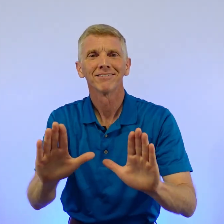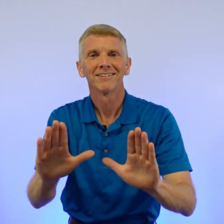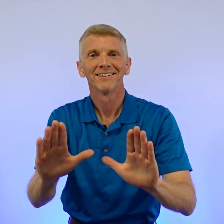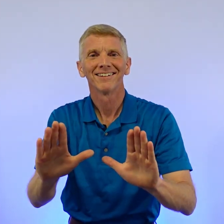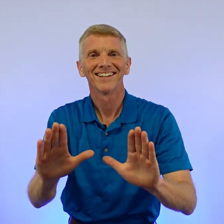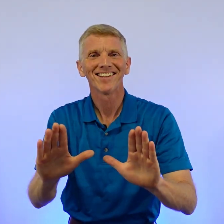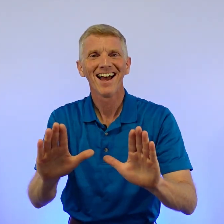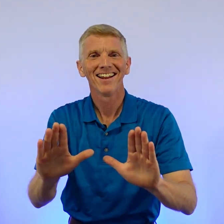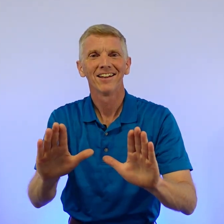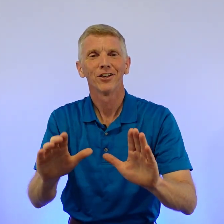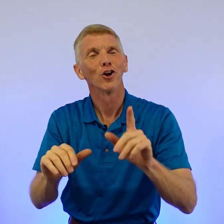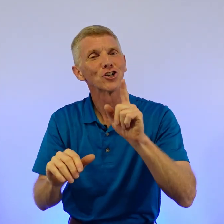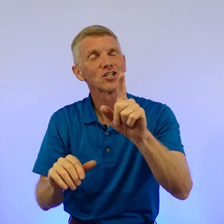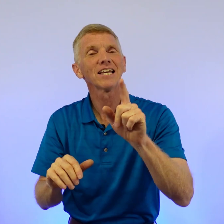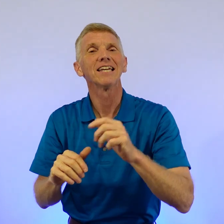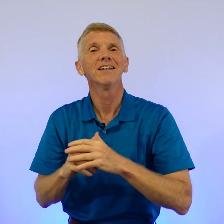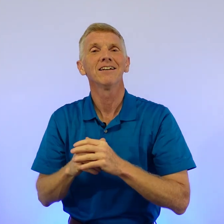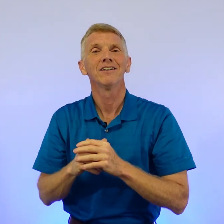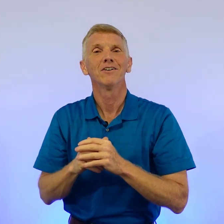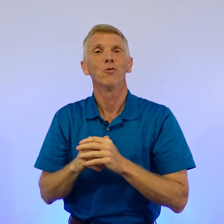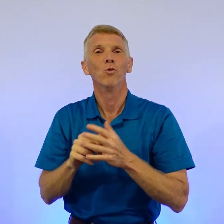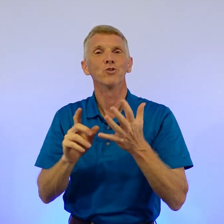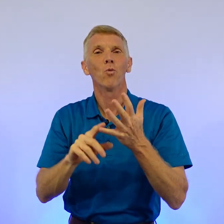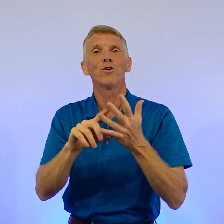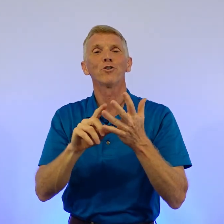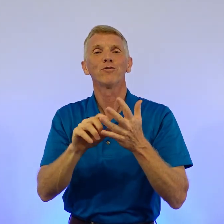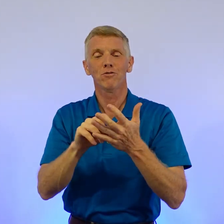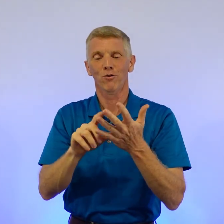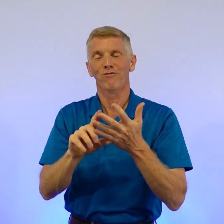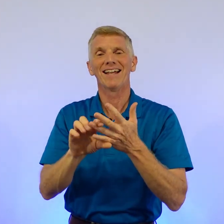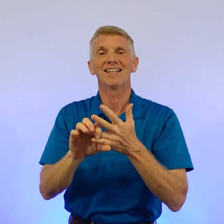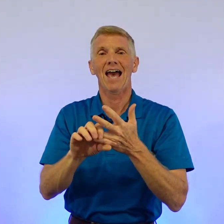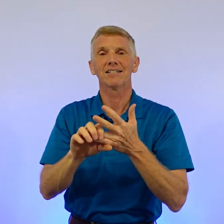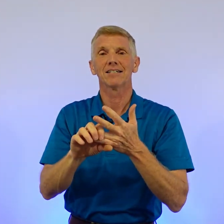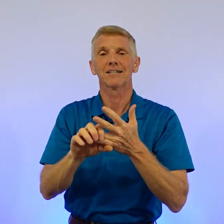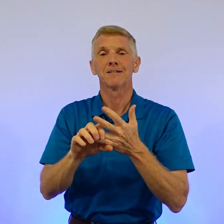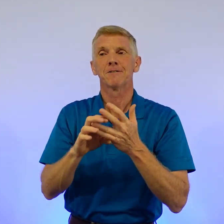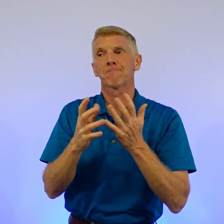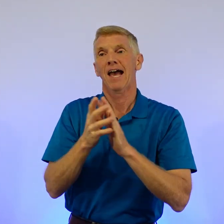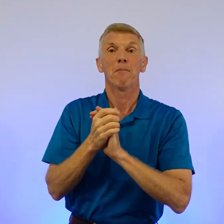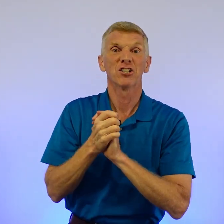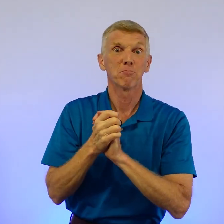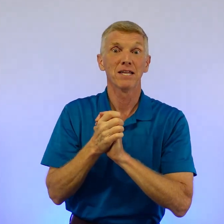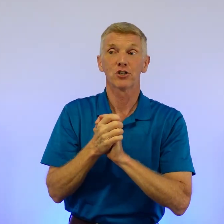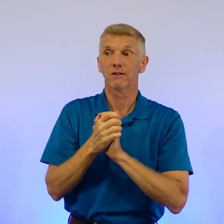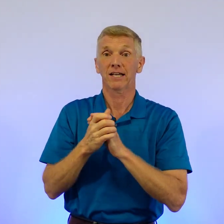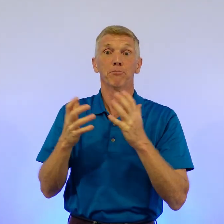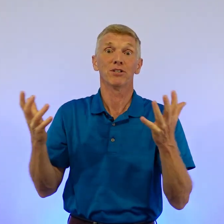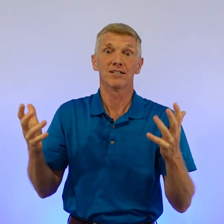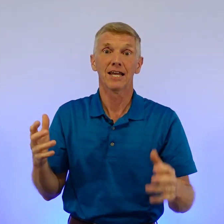Get that? Your singing was wonderful or fantastic. How about a speech, like a presentation?